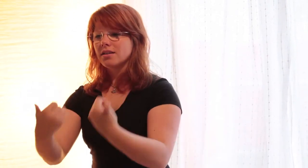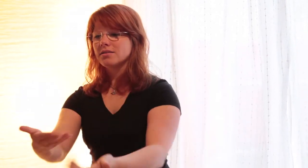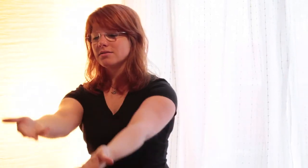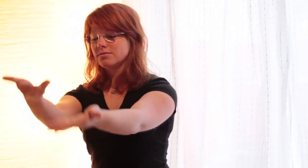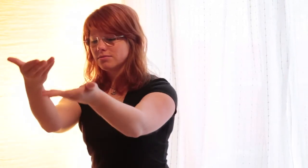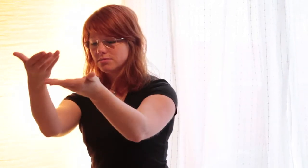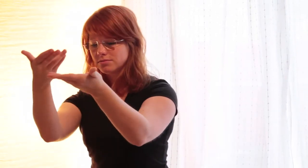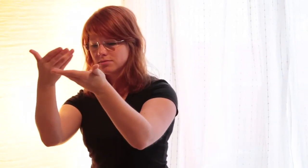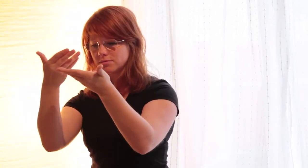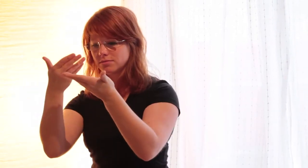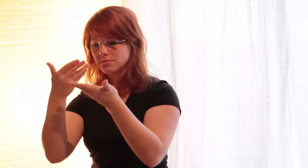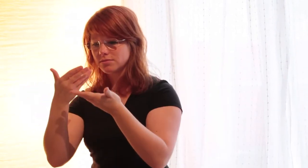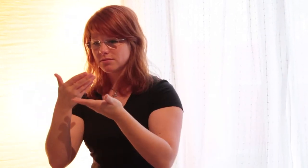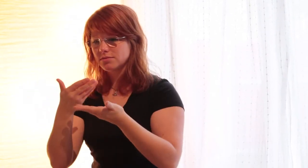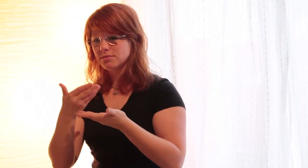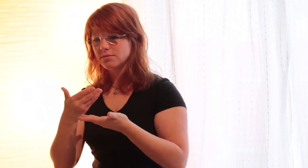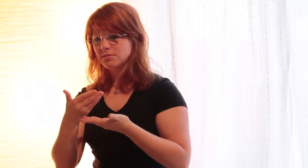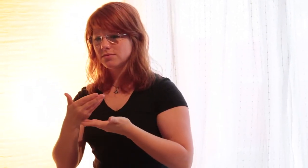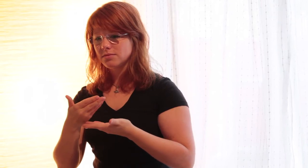To my soul